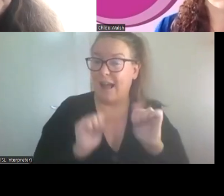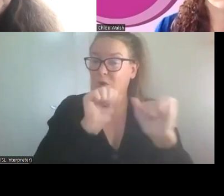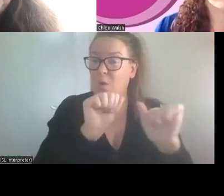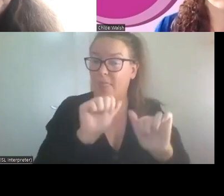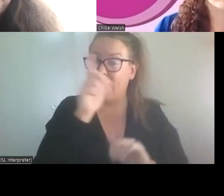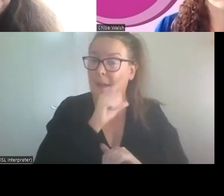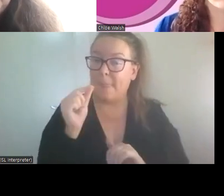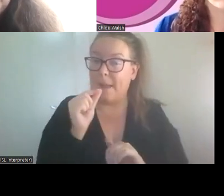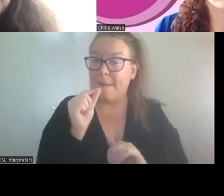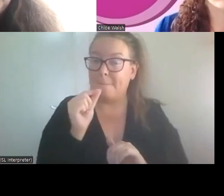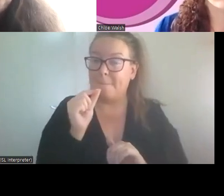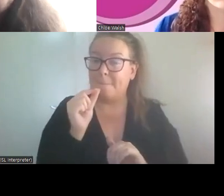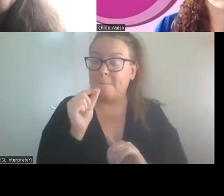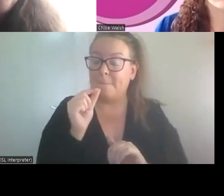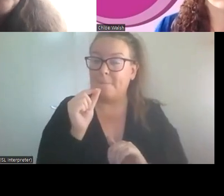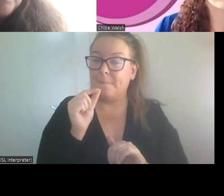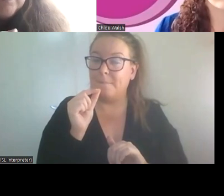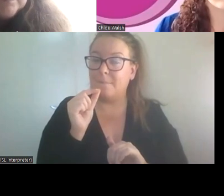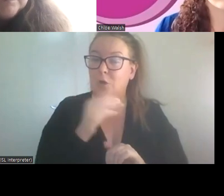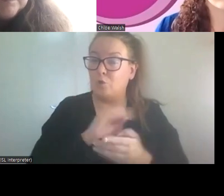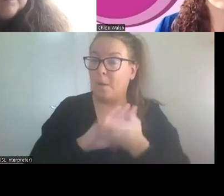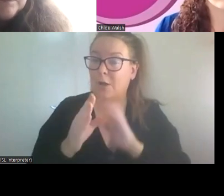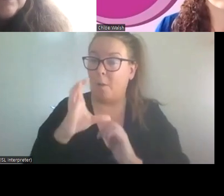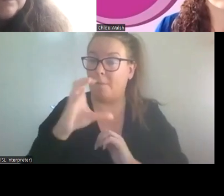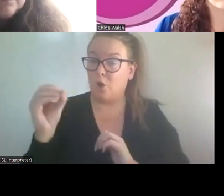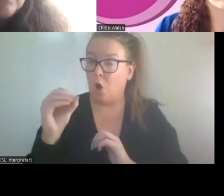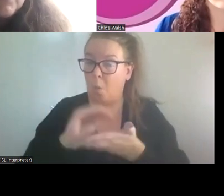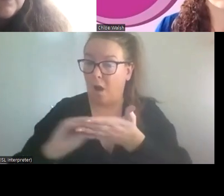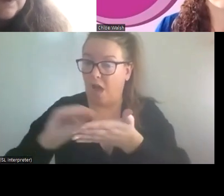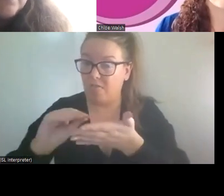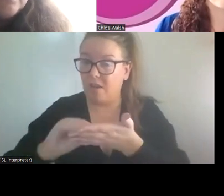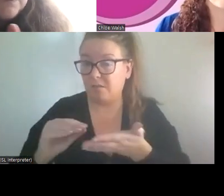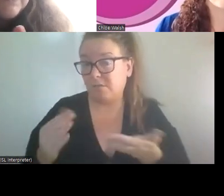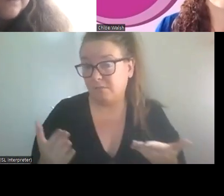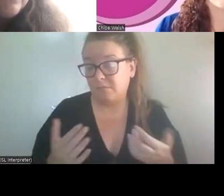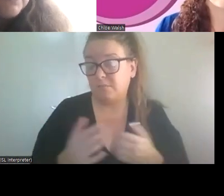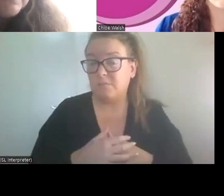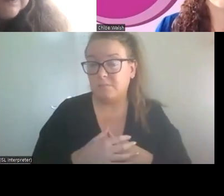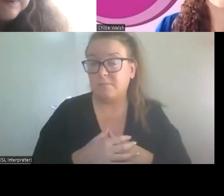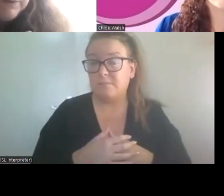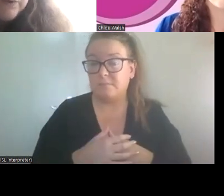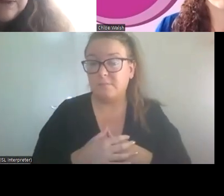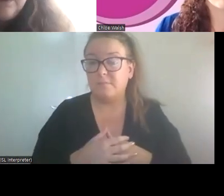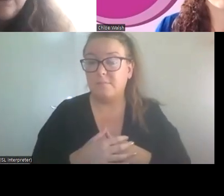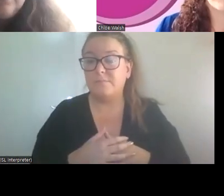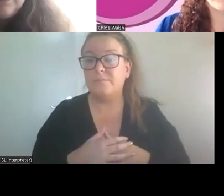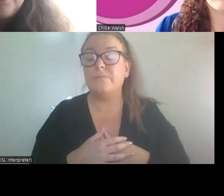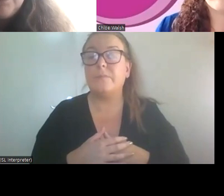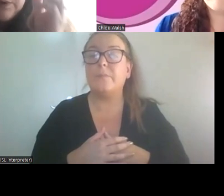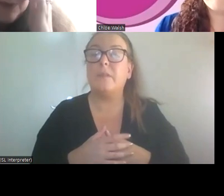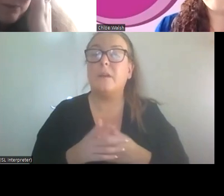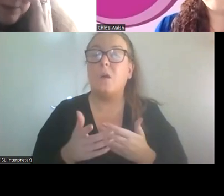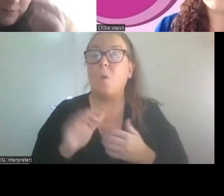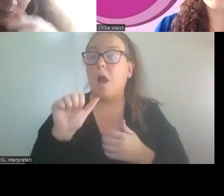are on a career path. Yeah. I think it can be an incentive for some people. Yeah. Yes. Okay. Okay. Thanks very much. Just to bring Oni in there.